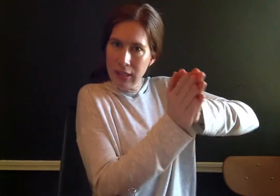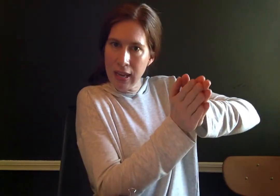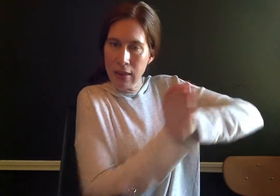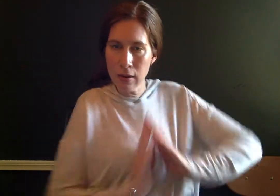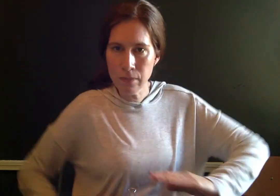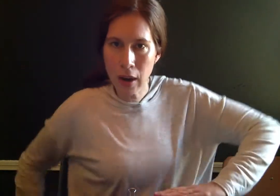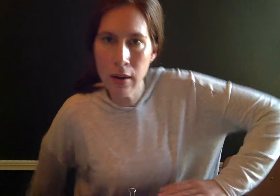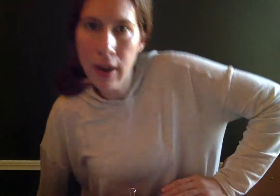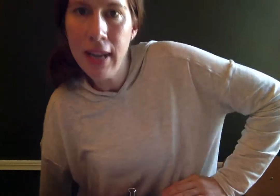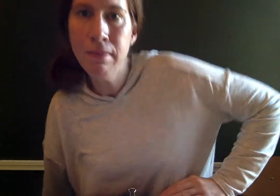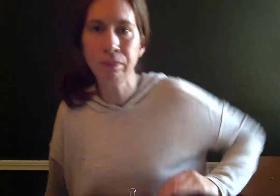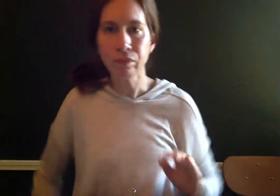together. Are you ready?